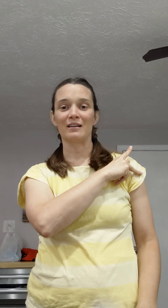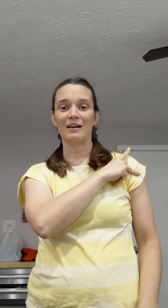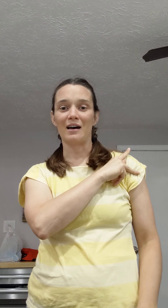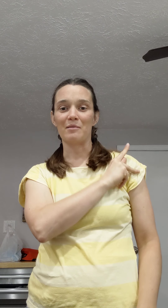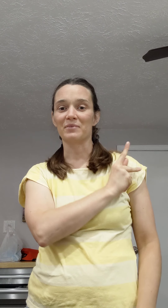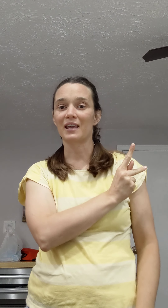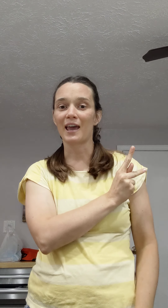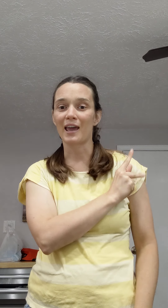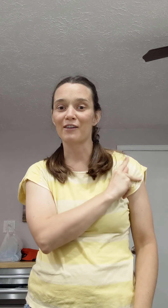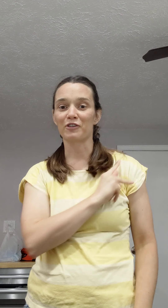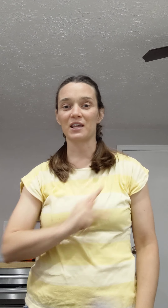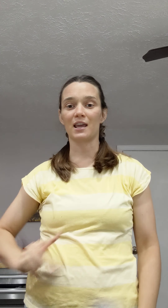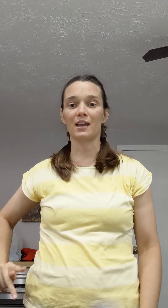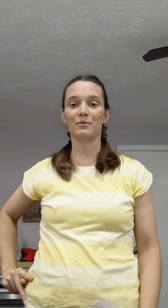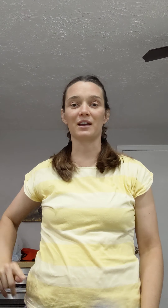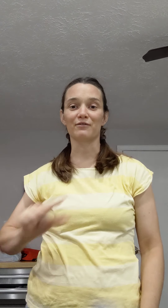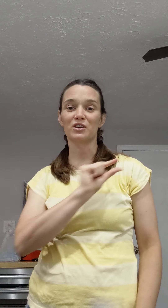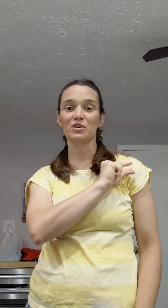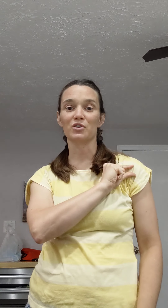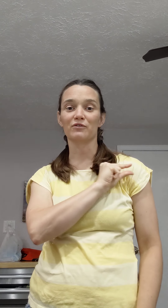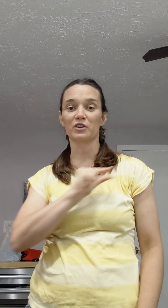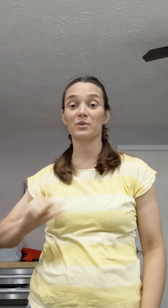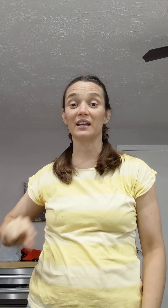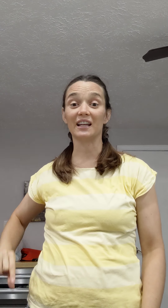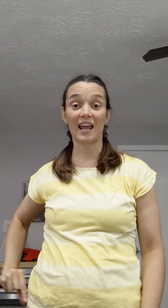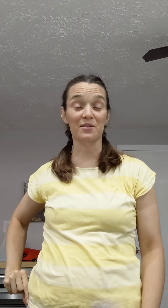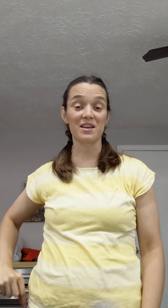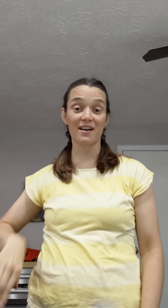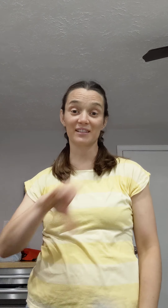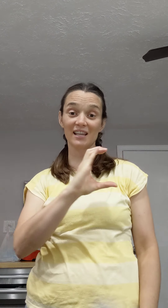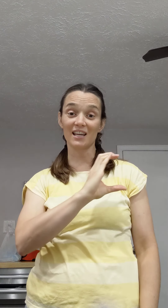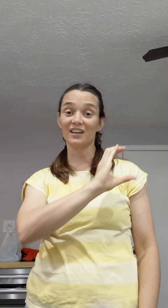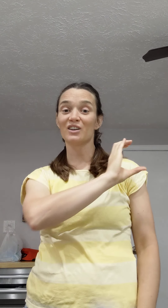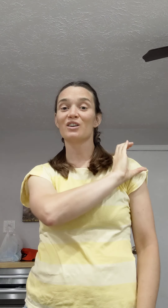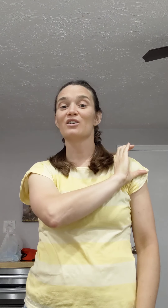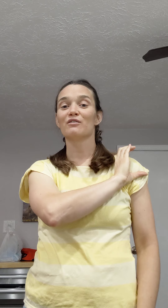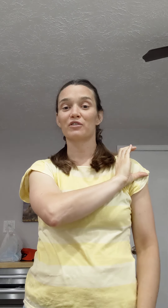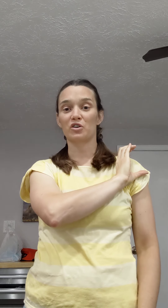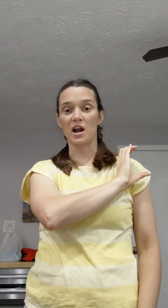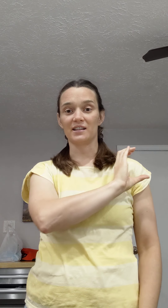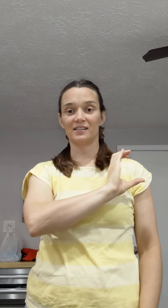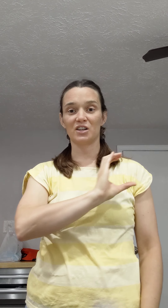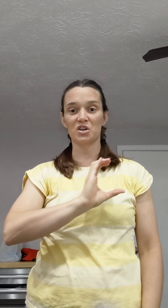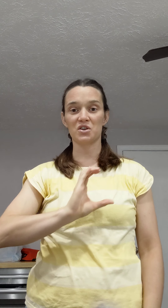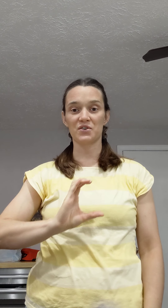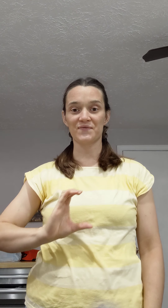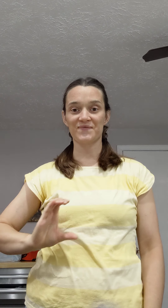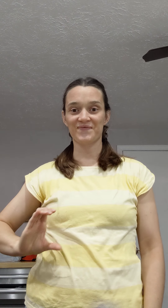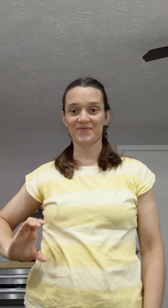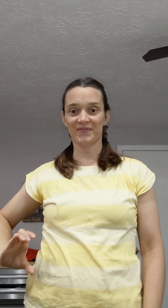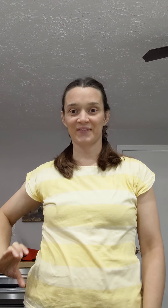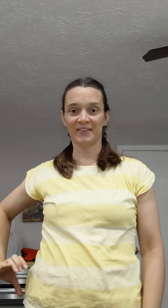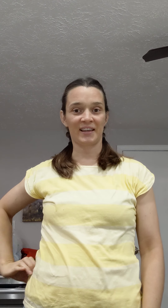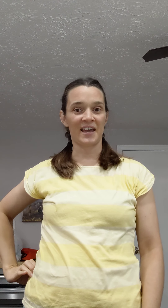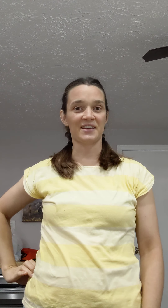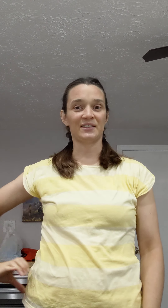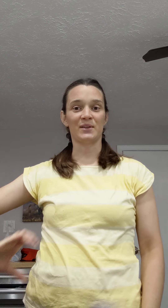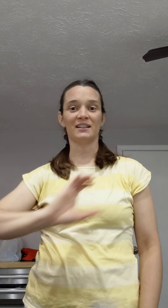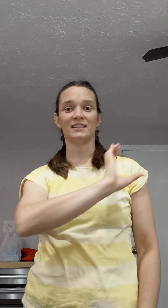K for king. We have Q for queen. And we have C for Christ. Okay. So that's